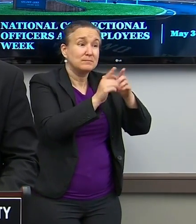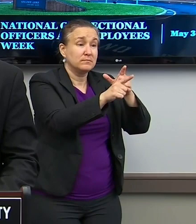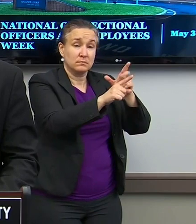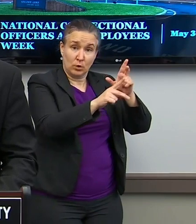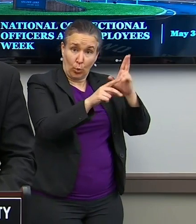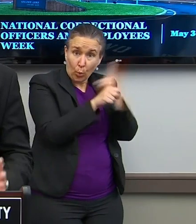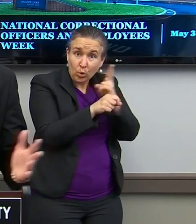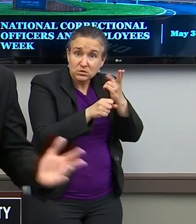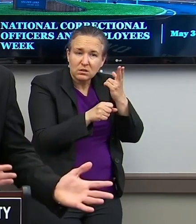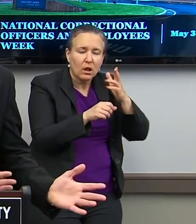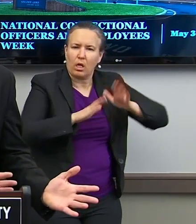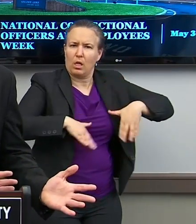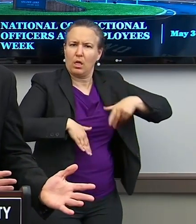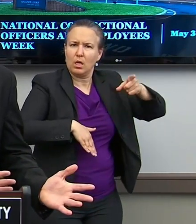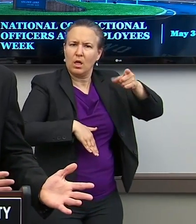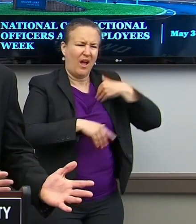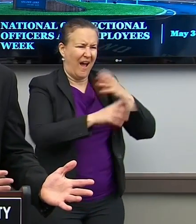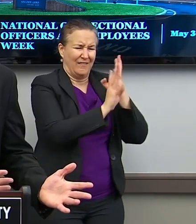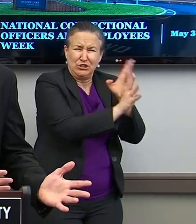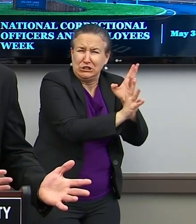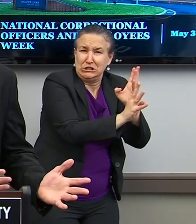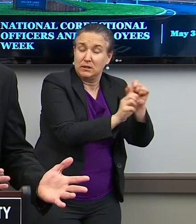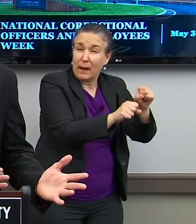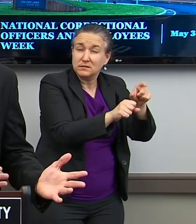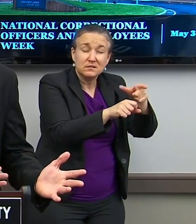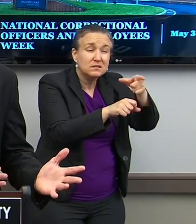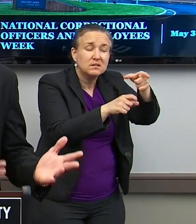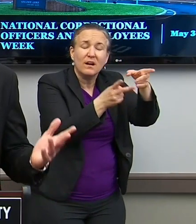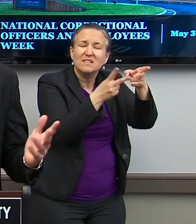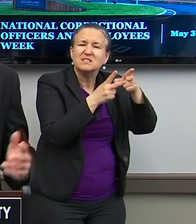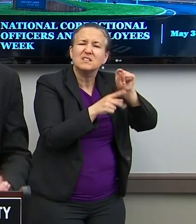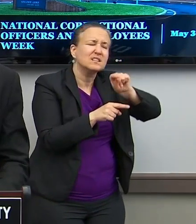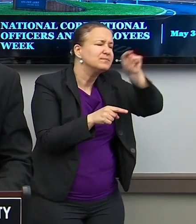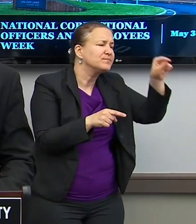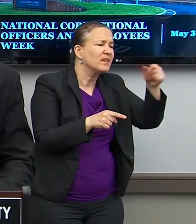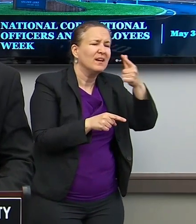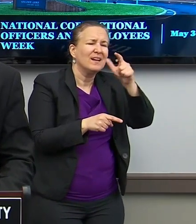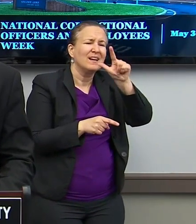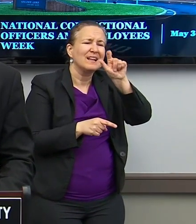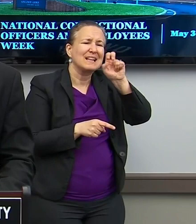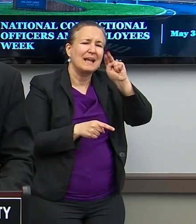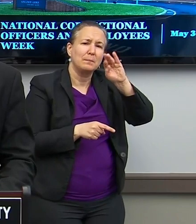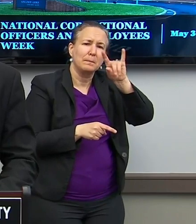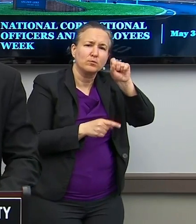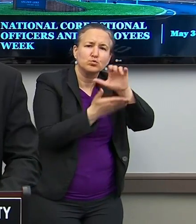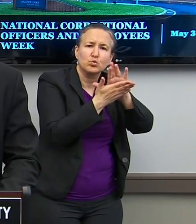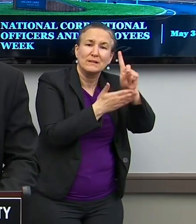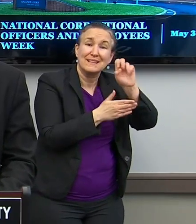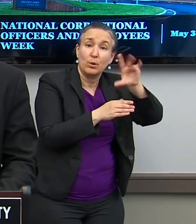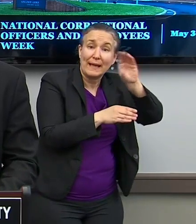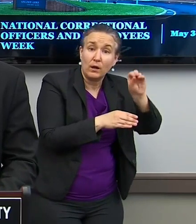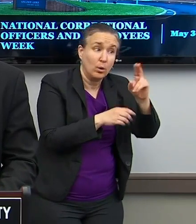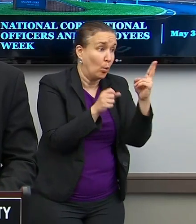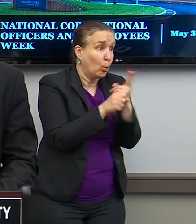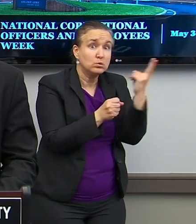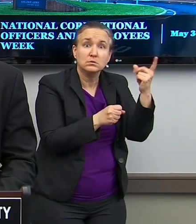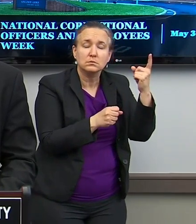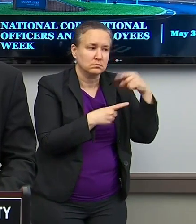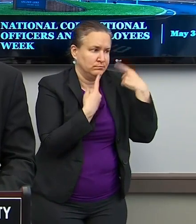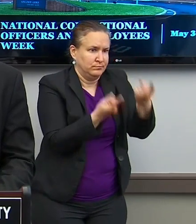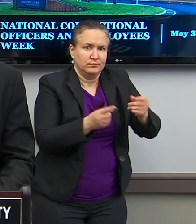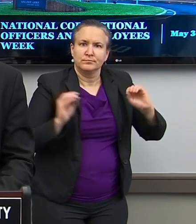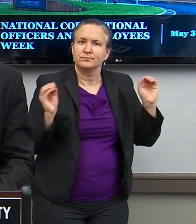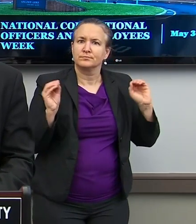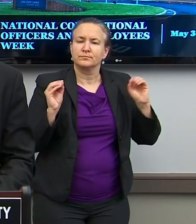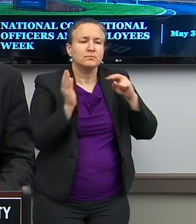used. We had a surge capacity facility at the Glen Mill School in Delaware County. It's never been used. So